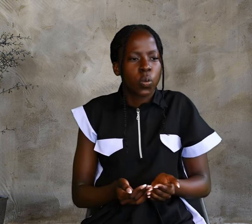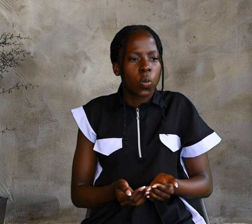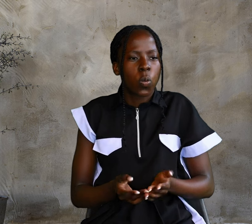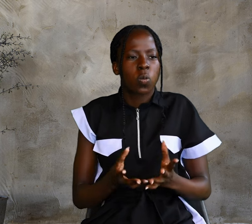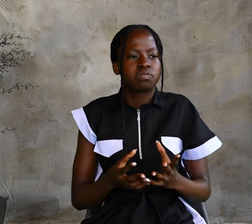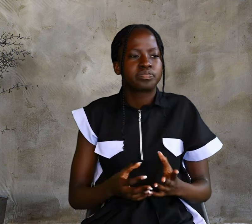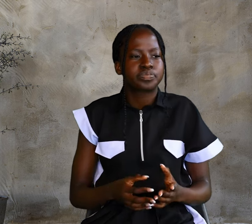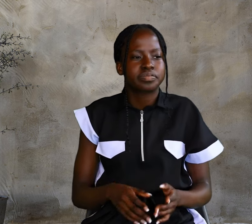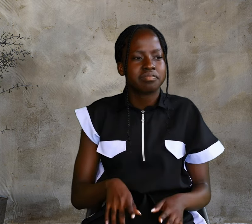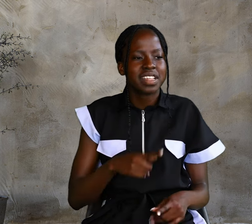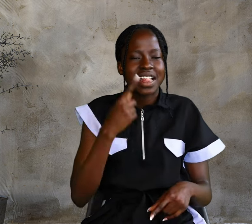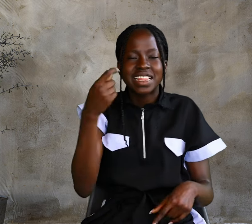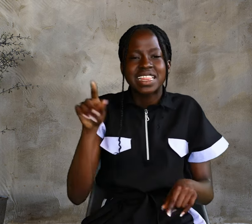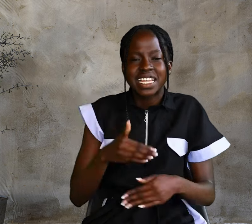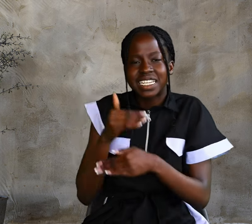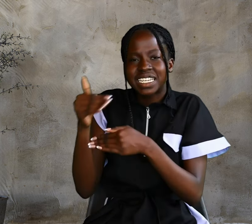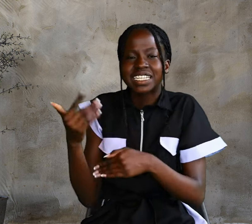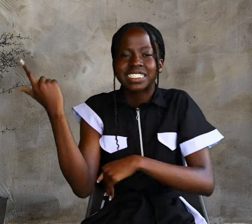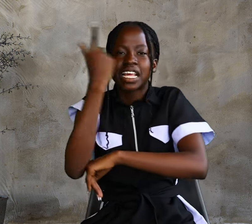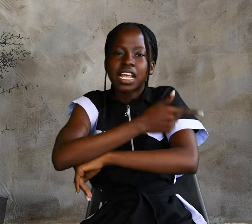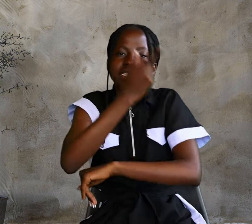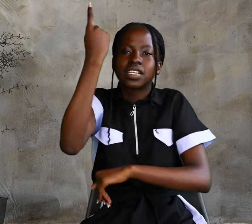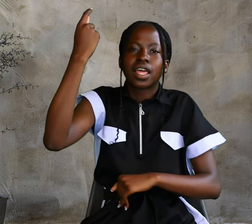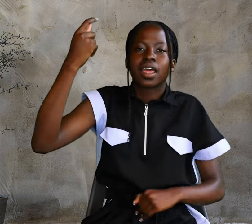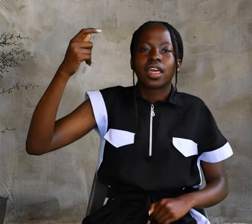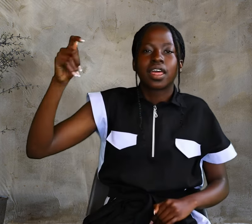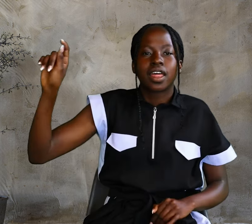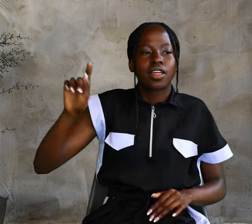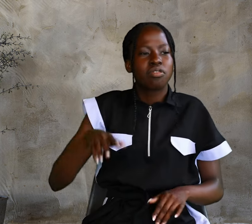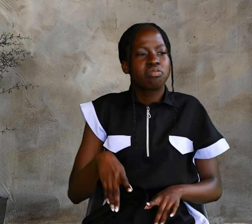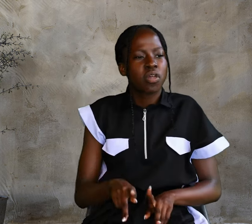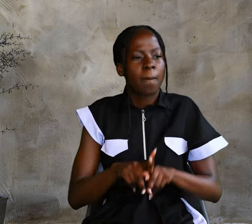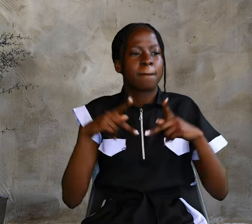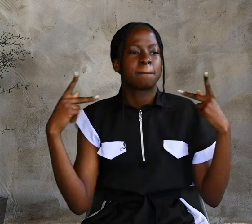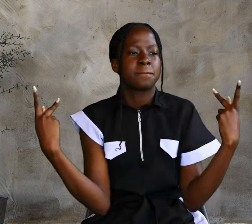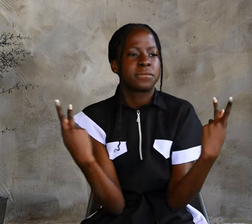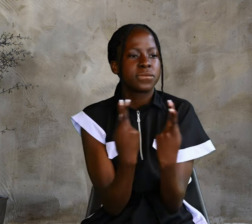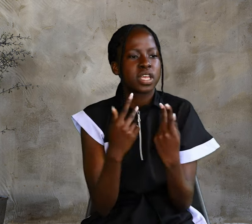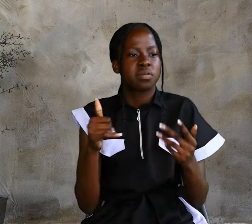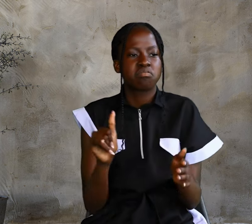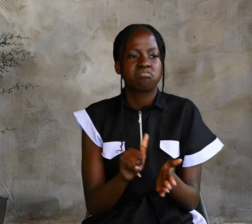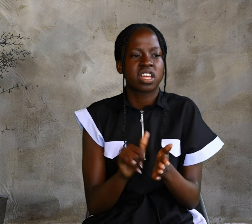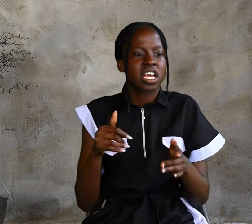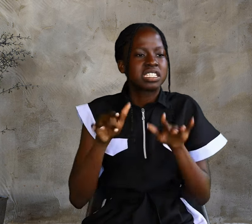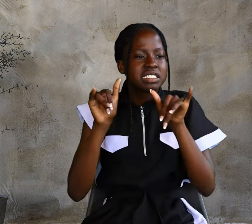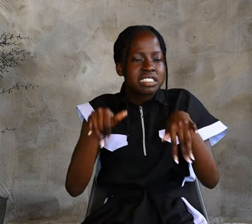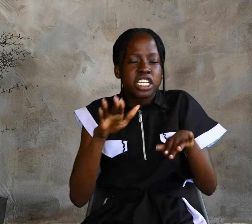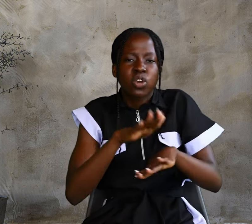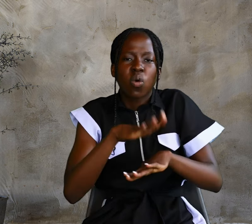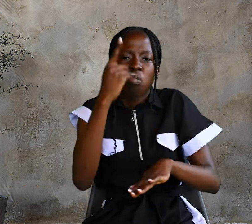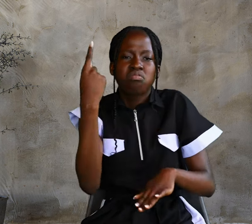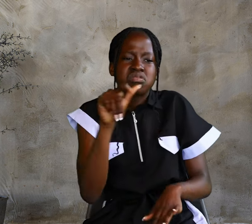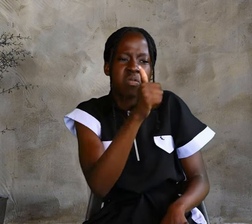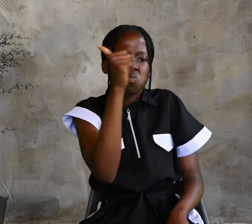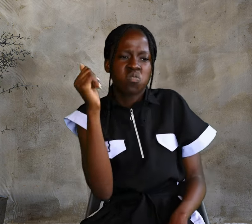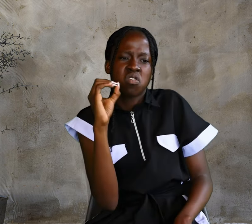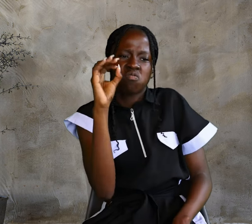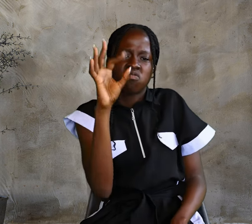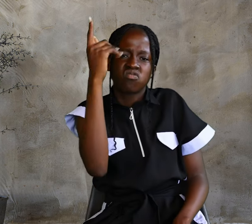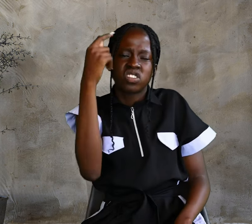The next day, the crowd that had stayed on the opposite shore of the lake realized that only one